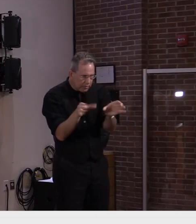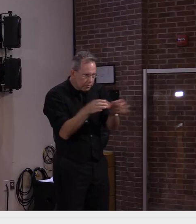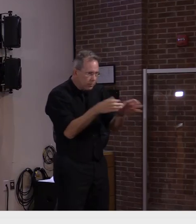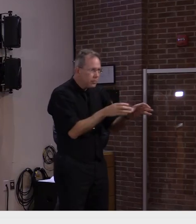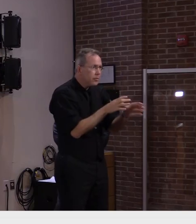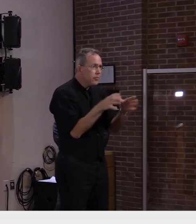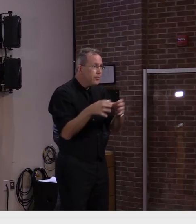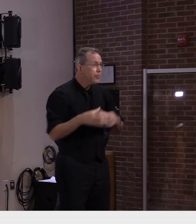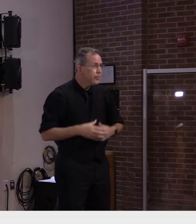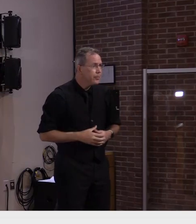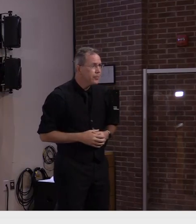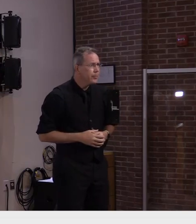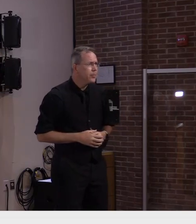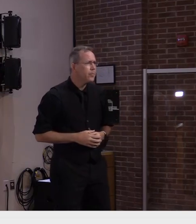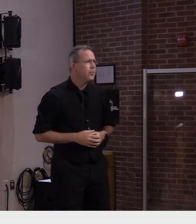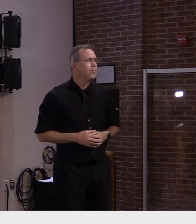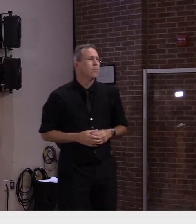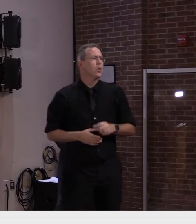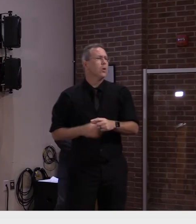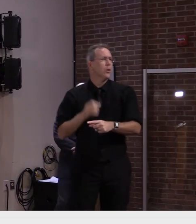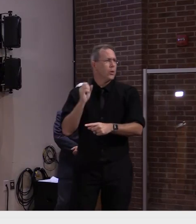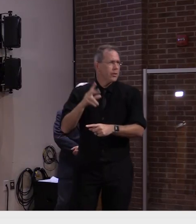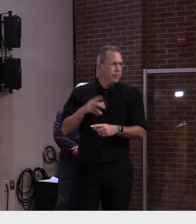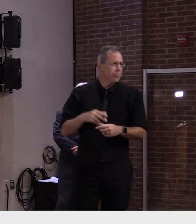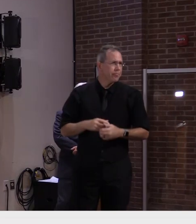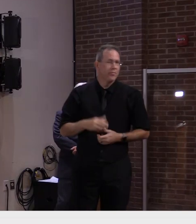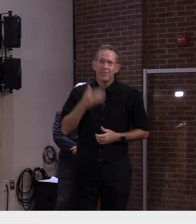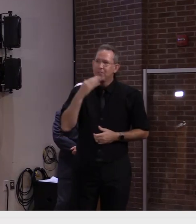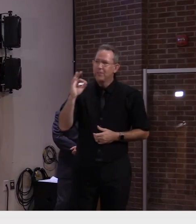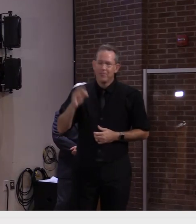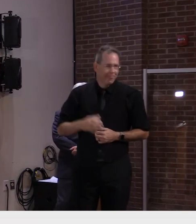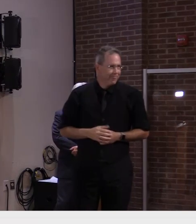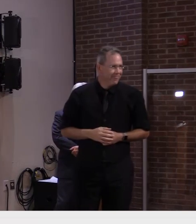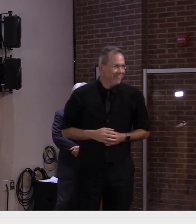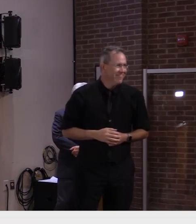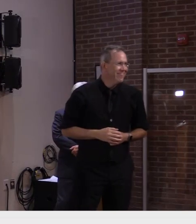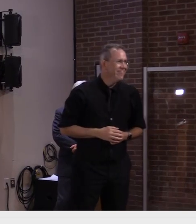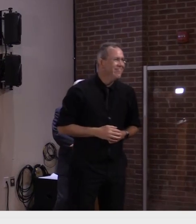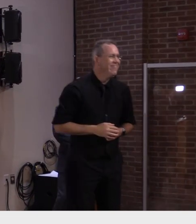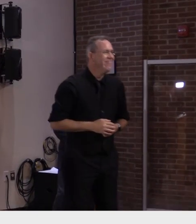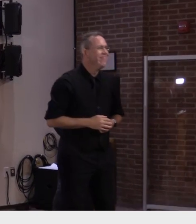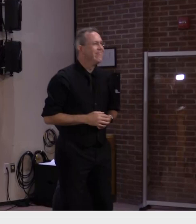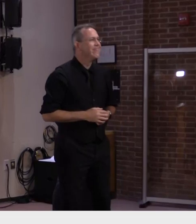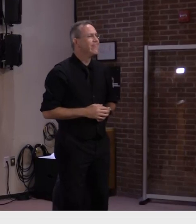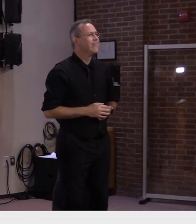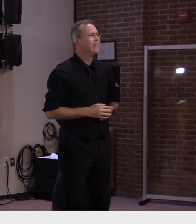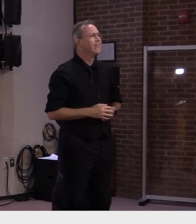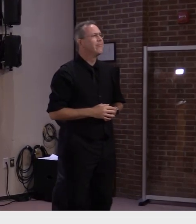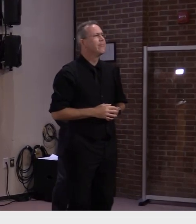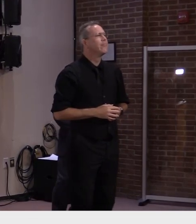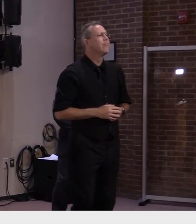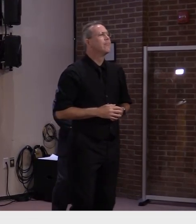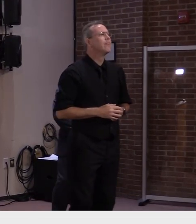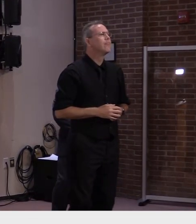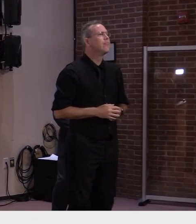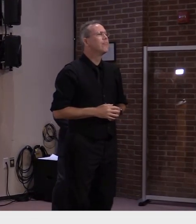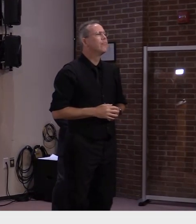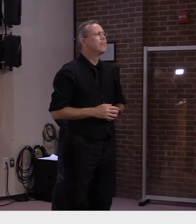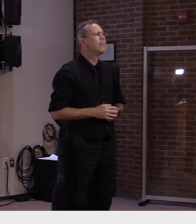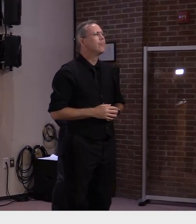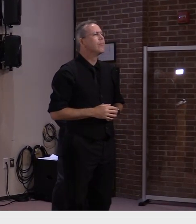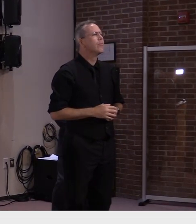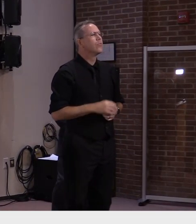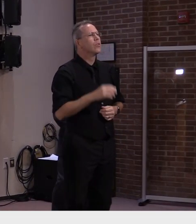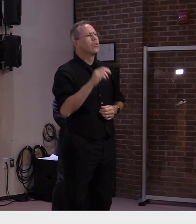Okay. I will look forward to it next week. That's it for me. Thank you very much. Chris Roy, Newport Haley Express.